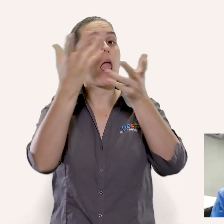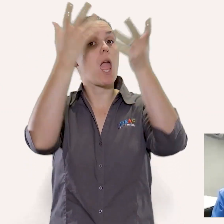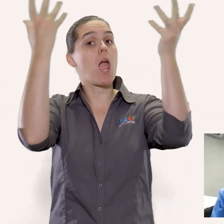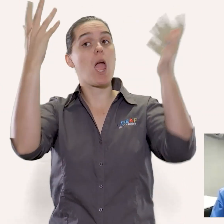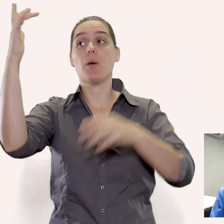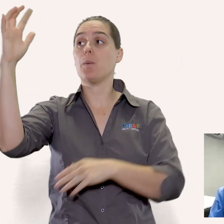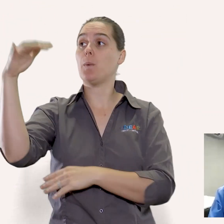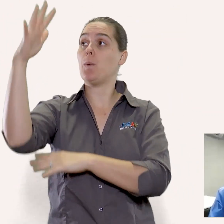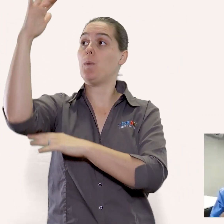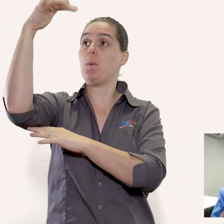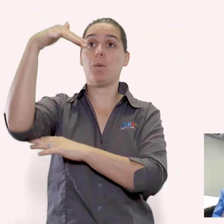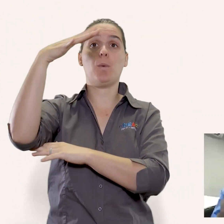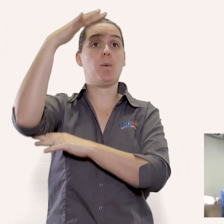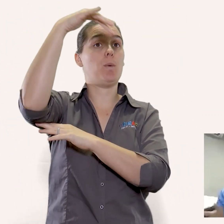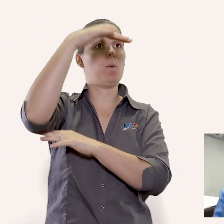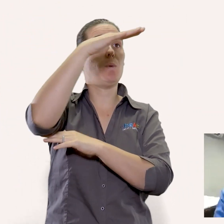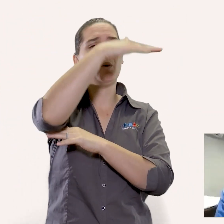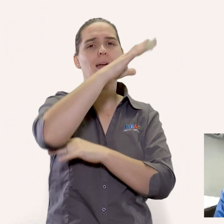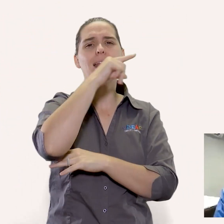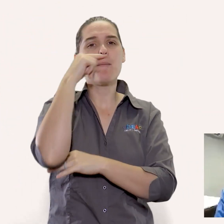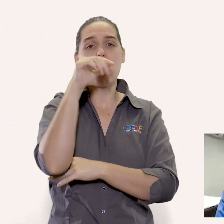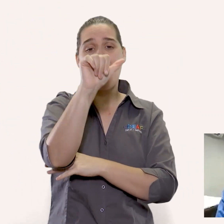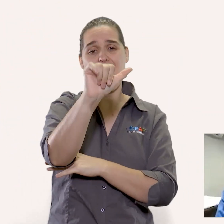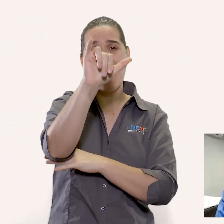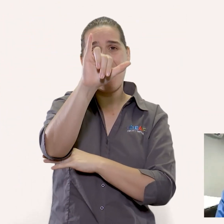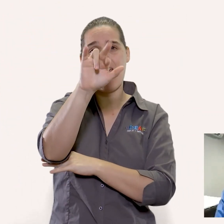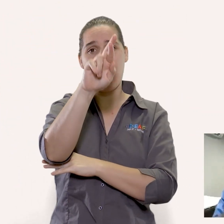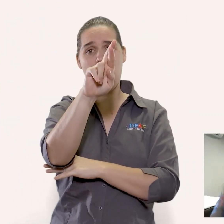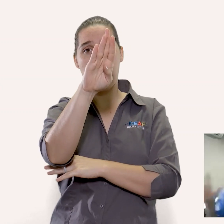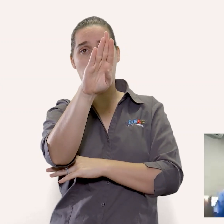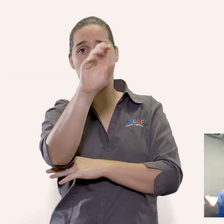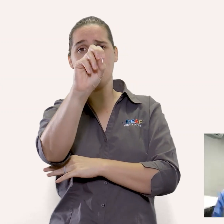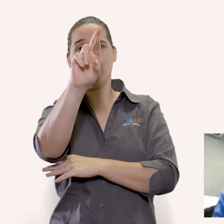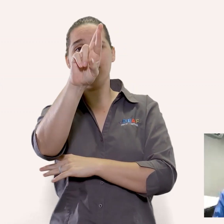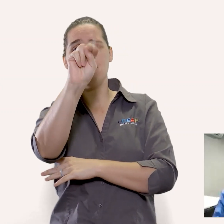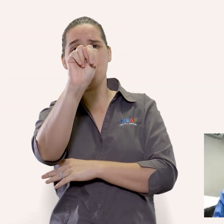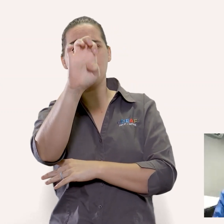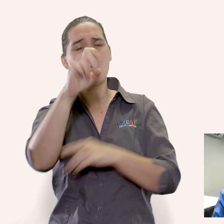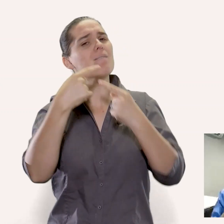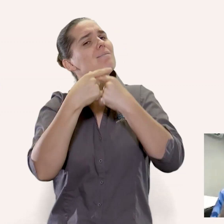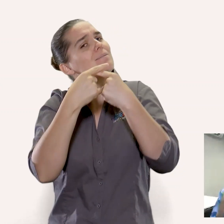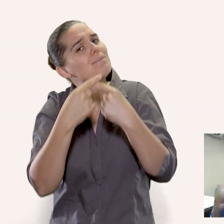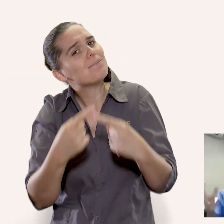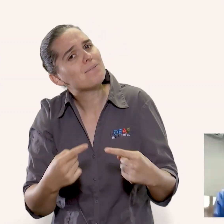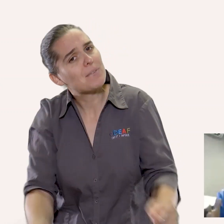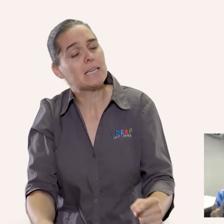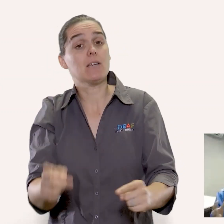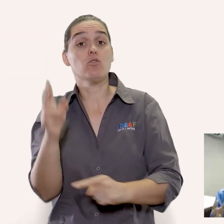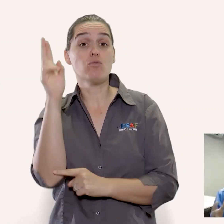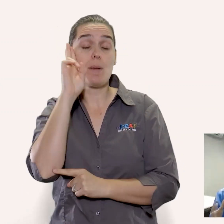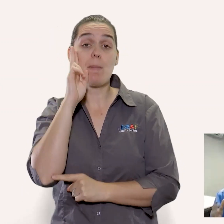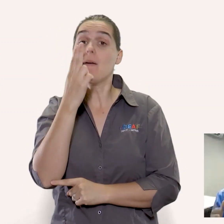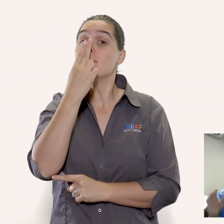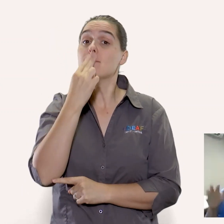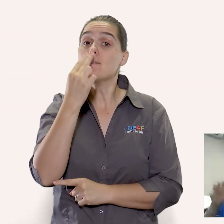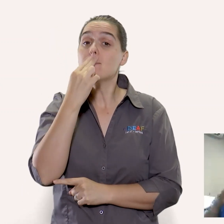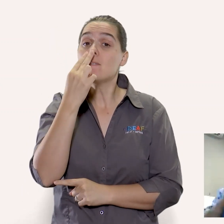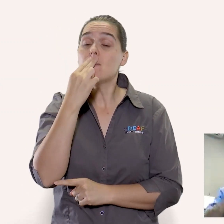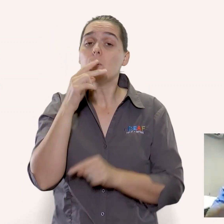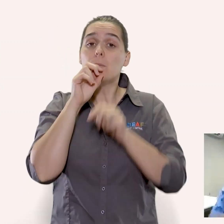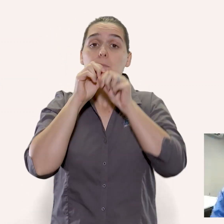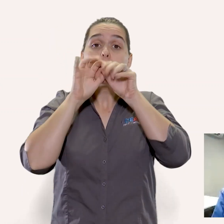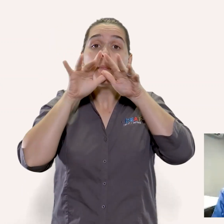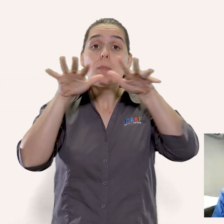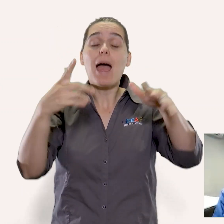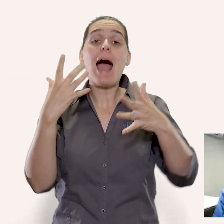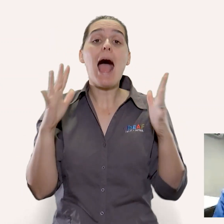like many of us think i mean if you watch these movies and they use the term airborne then all of us get these images of viruses wafting